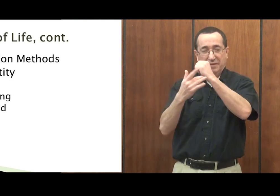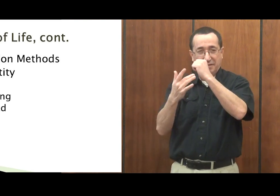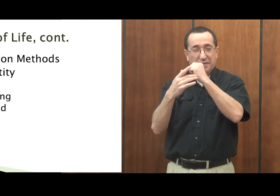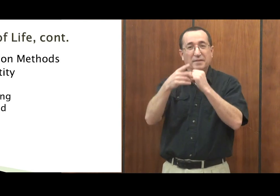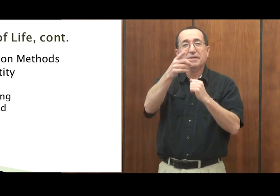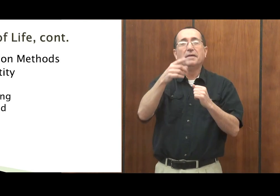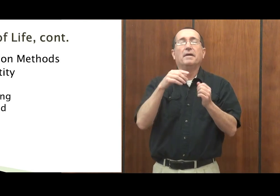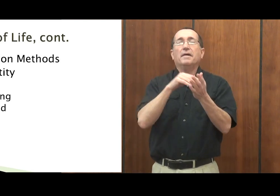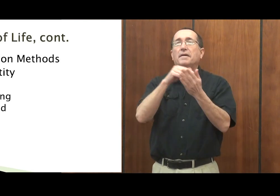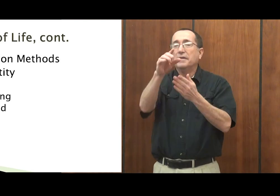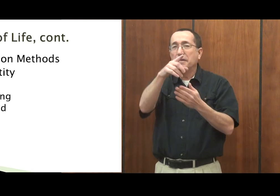Communication technology.